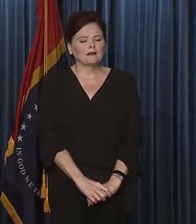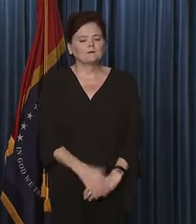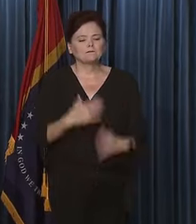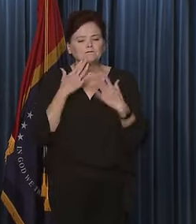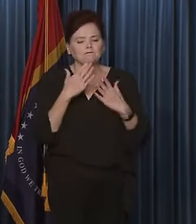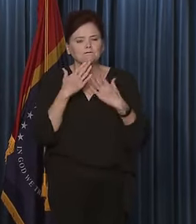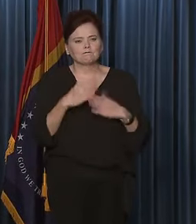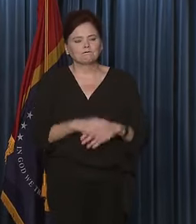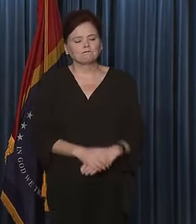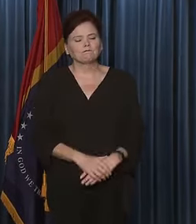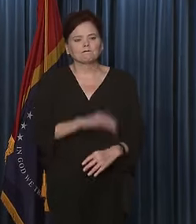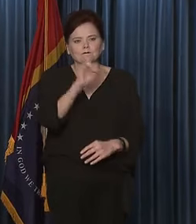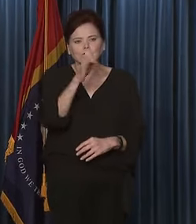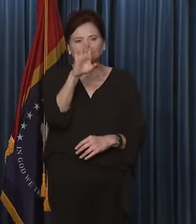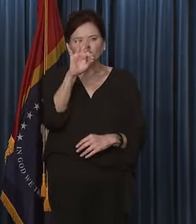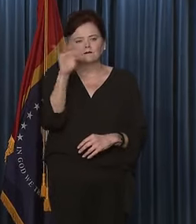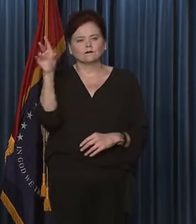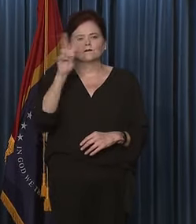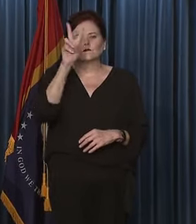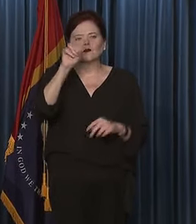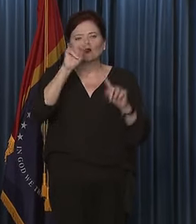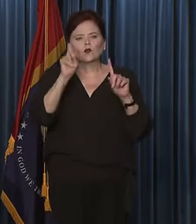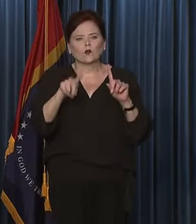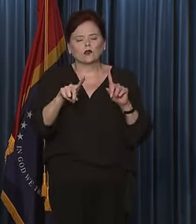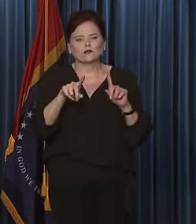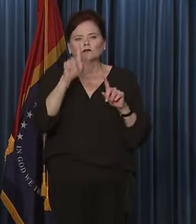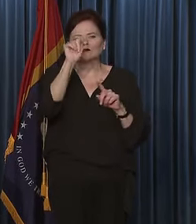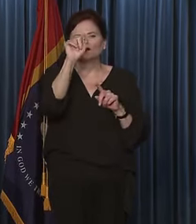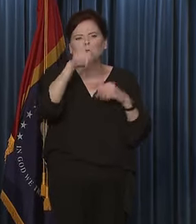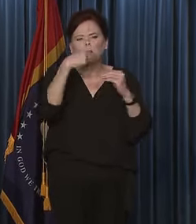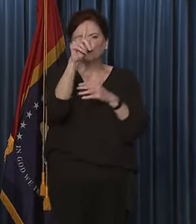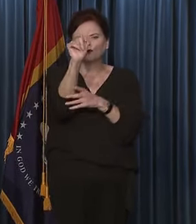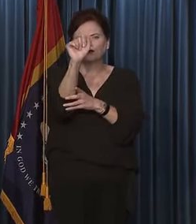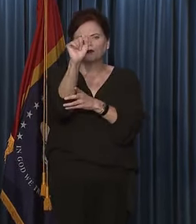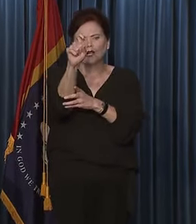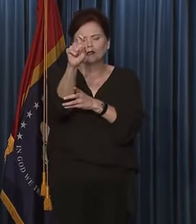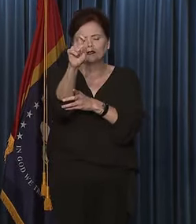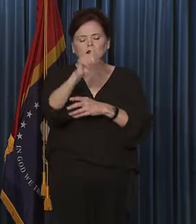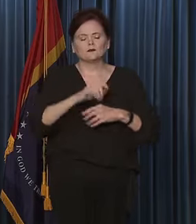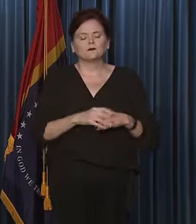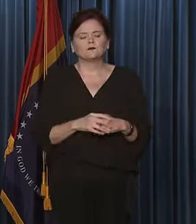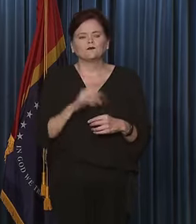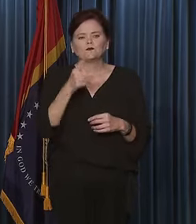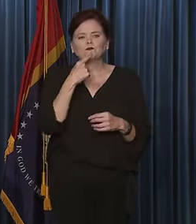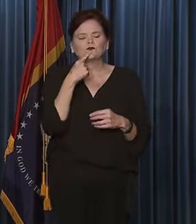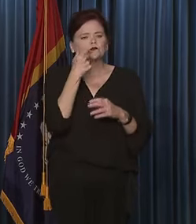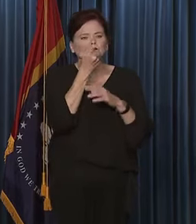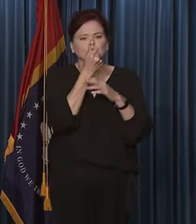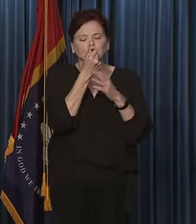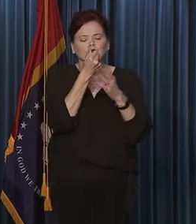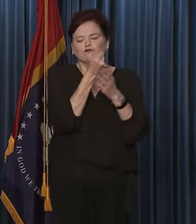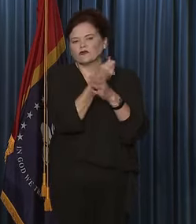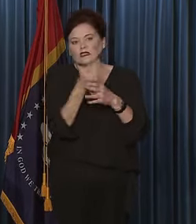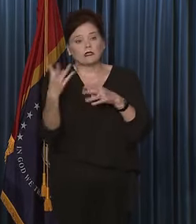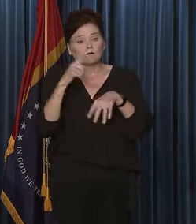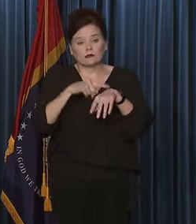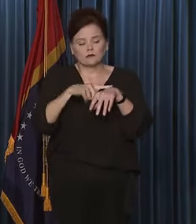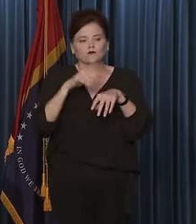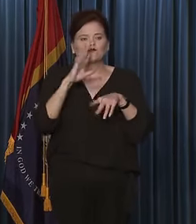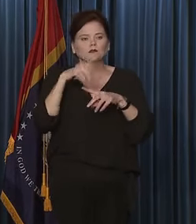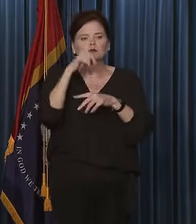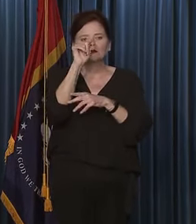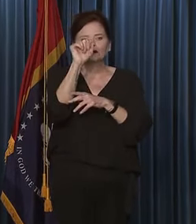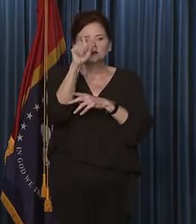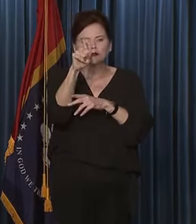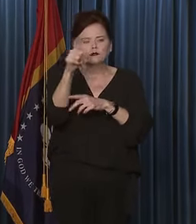Thank you. Jeff. Two tax questions. You've said numerous times as far as a tax swap